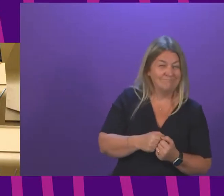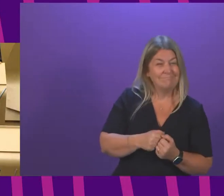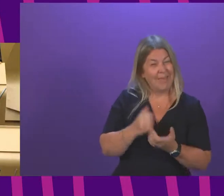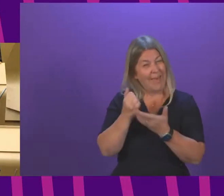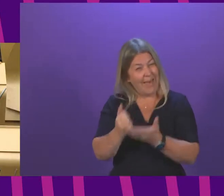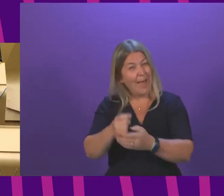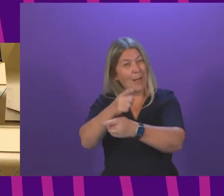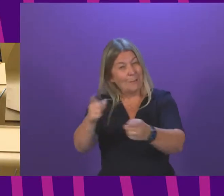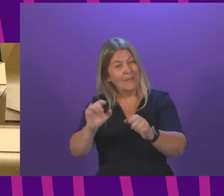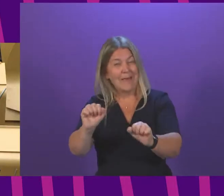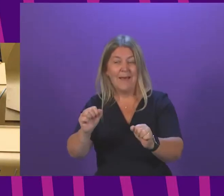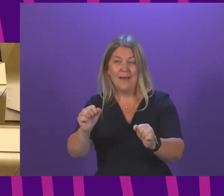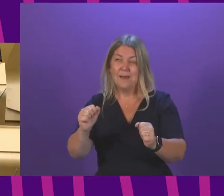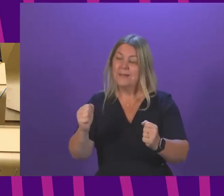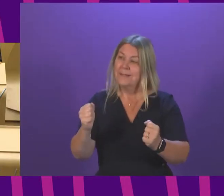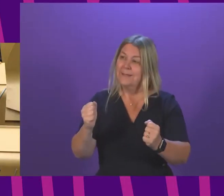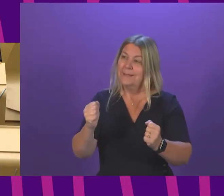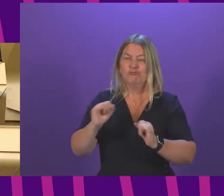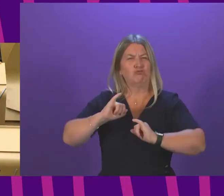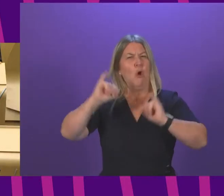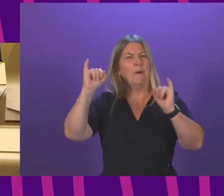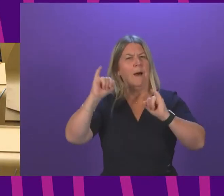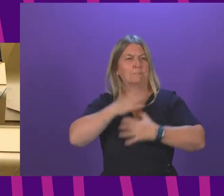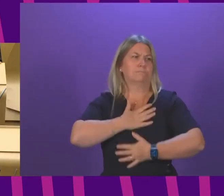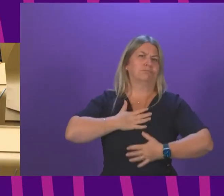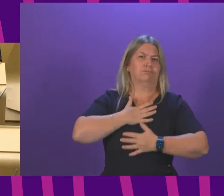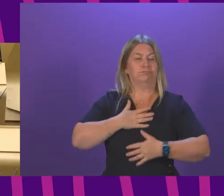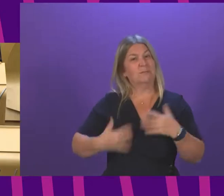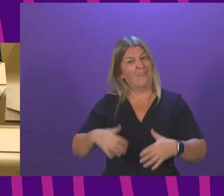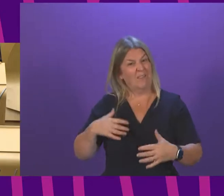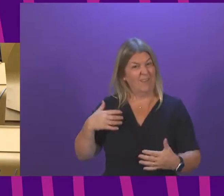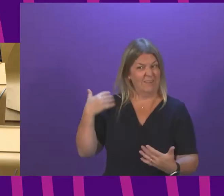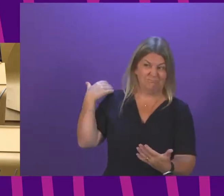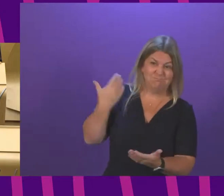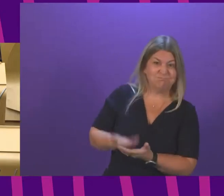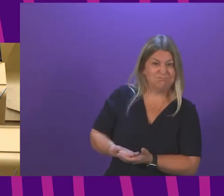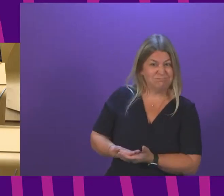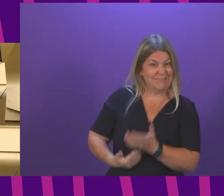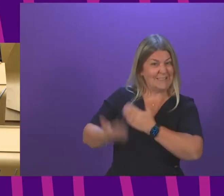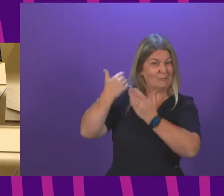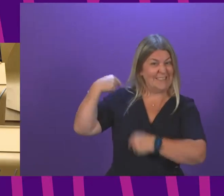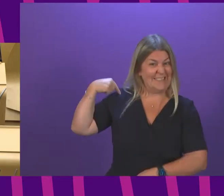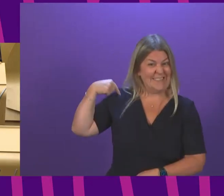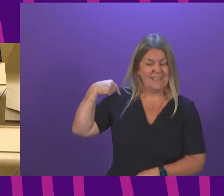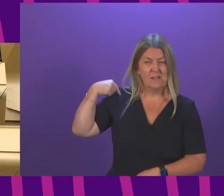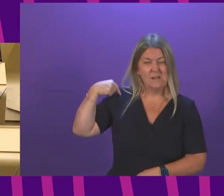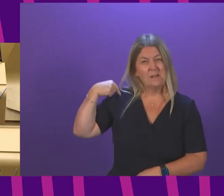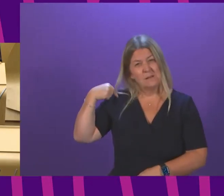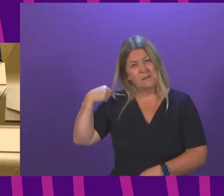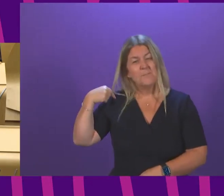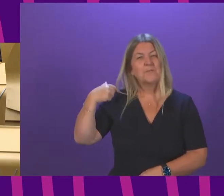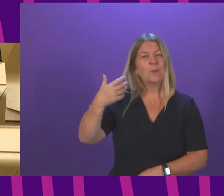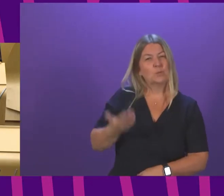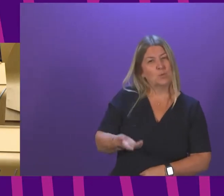of individuals from the trauma that they have suffered. But I hope the combination of the fact that the inquiry